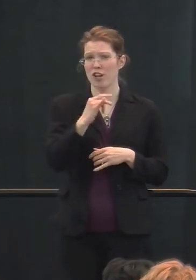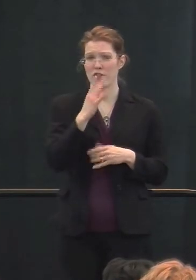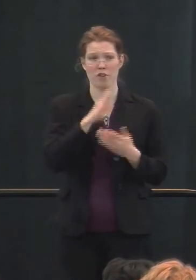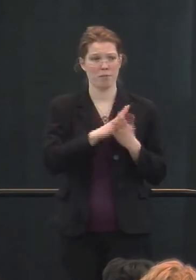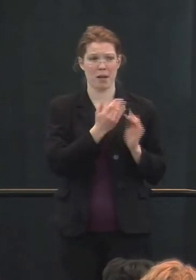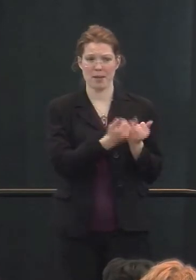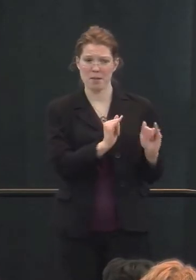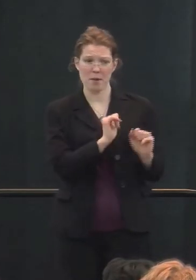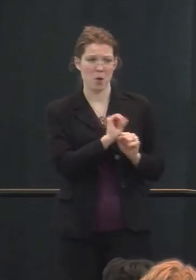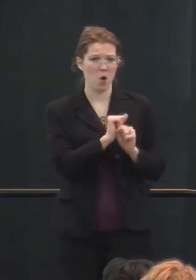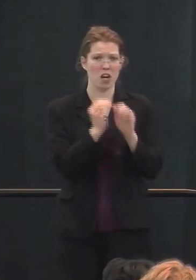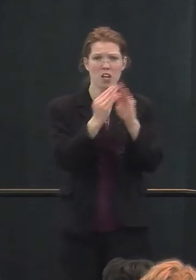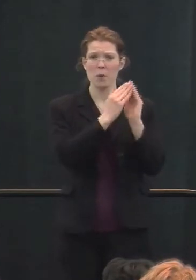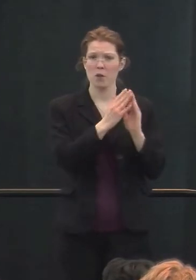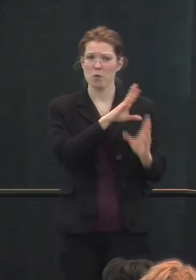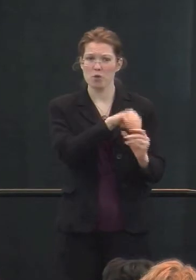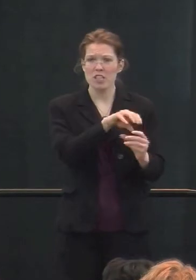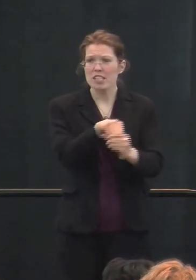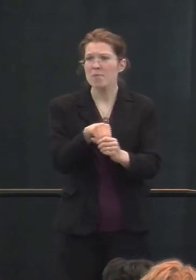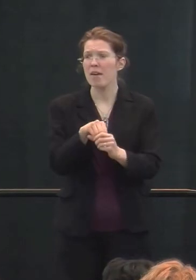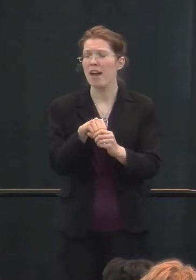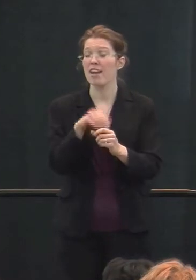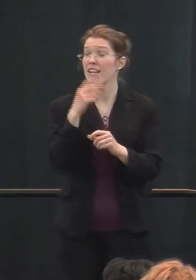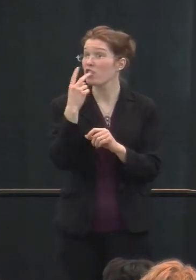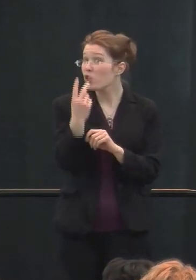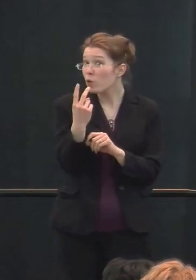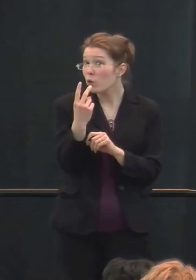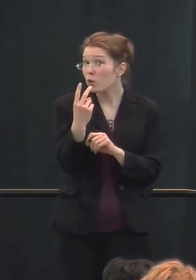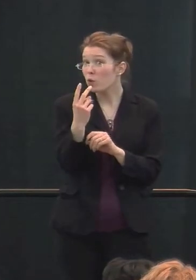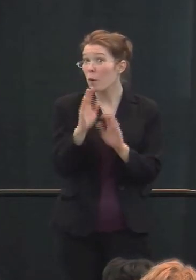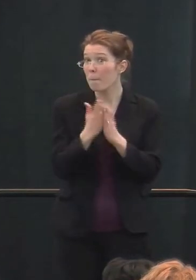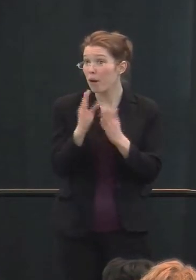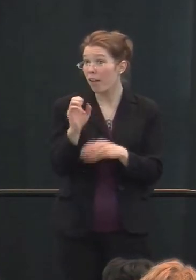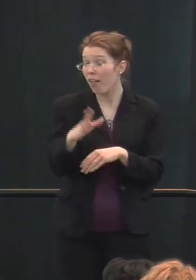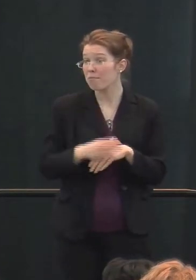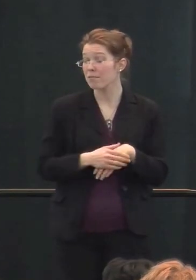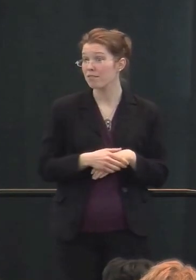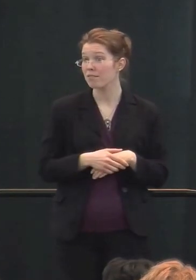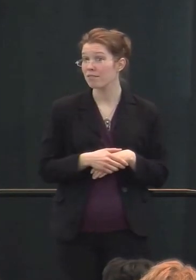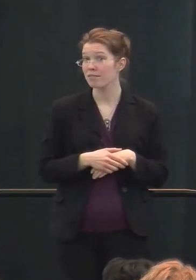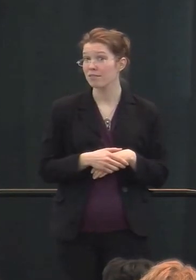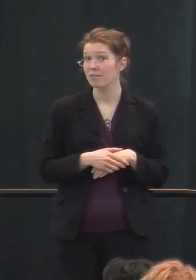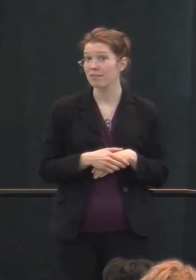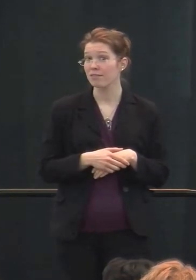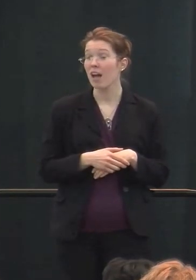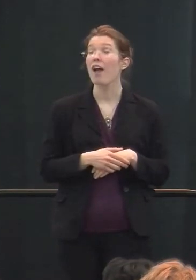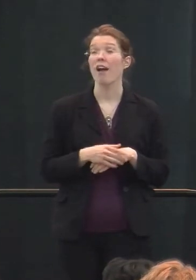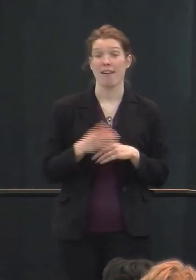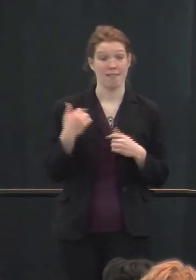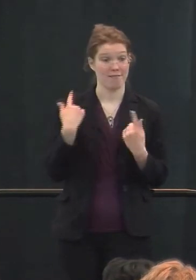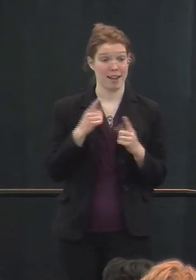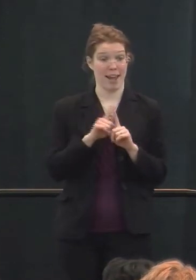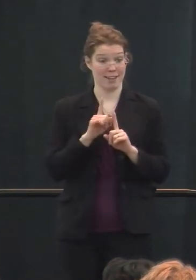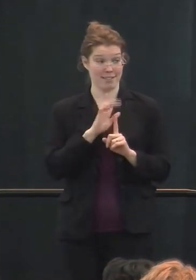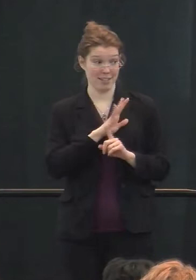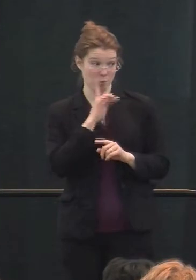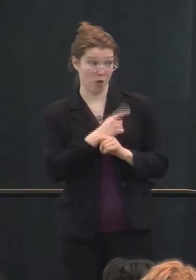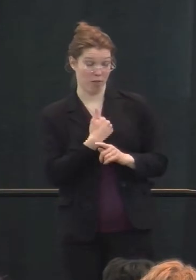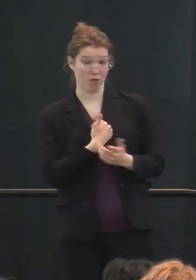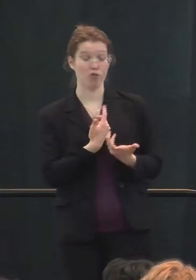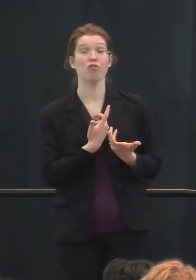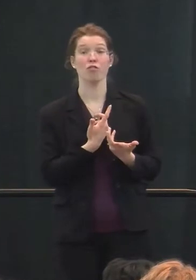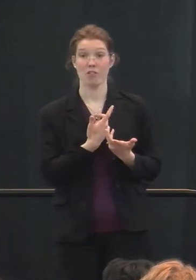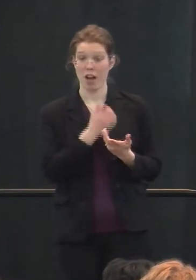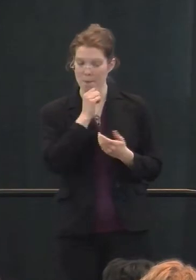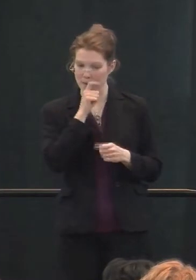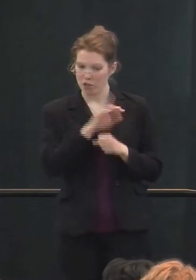independently, work in the community, and participate in two book clubs. Yep. And as his brother, I